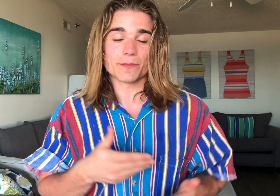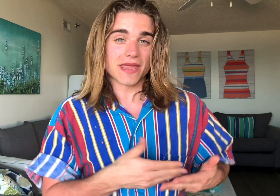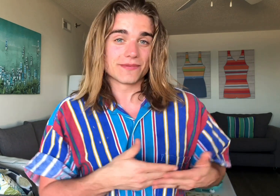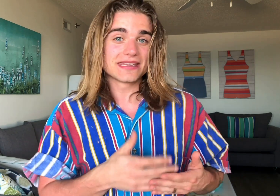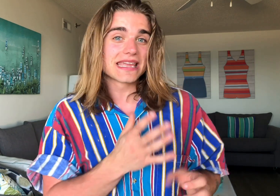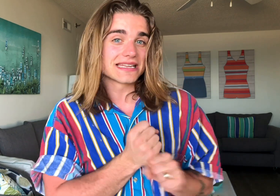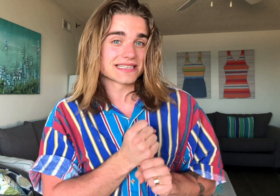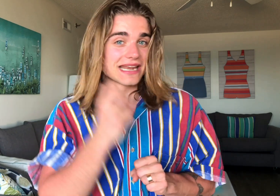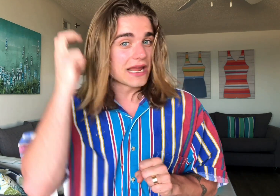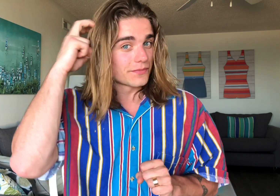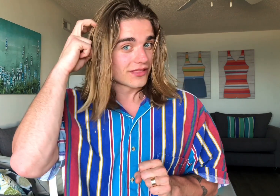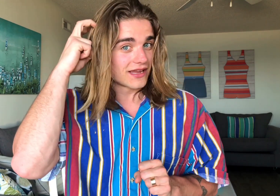baby gets an implant.